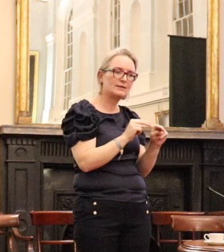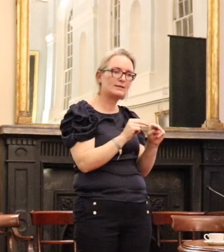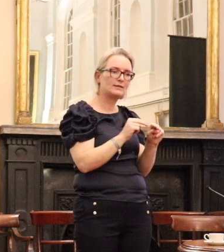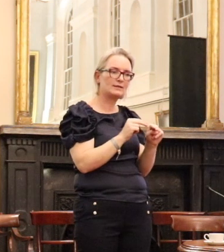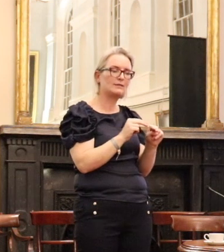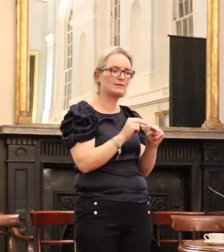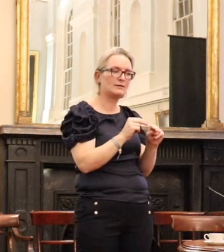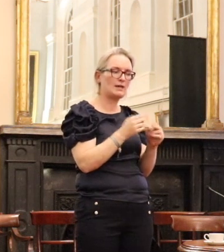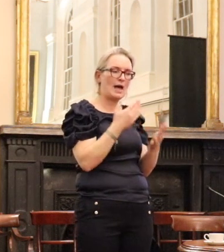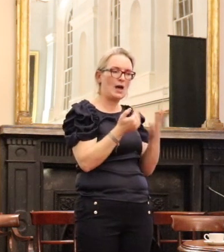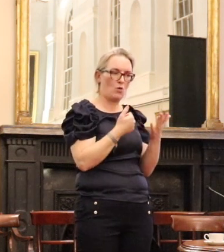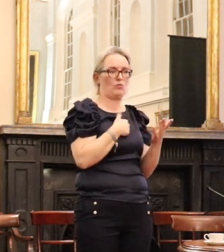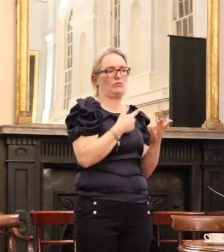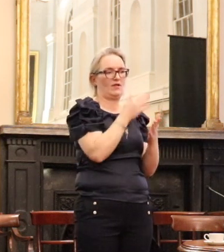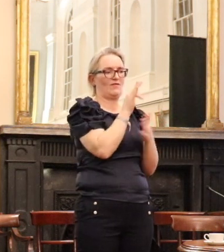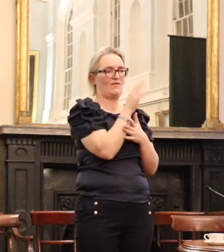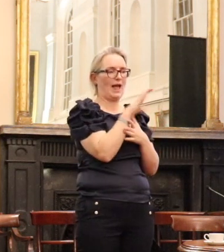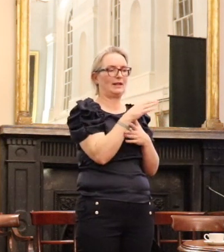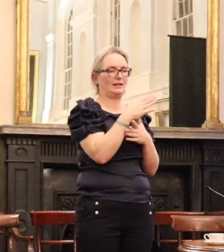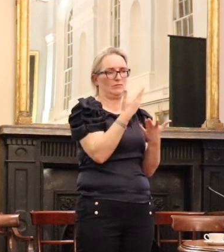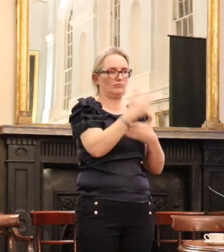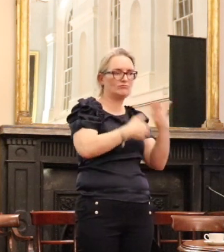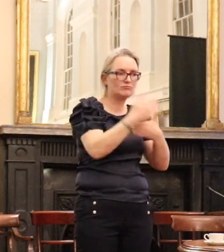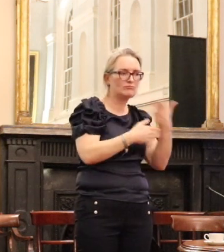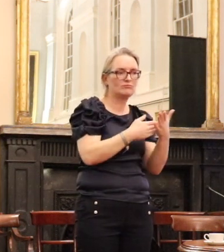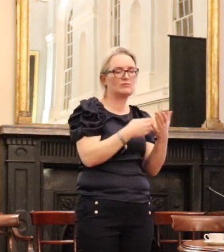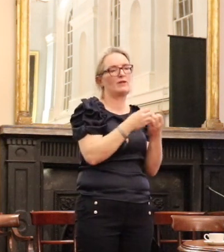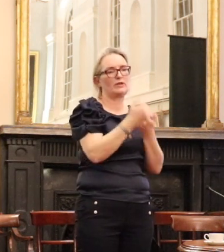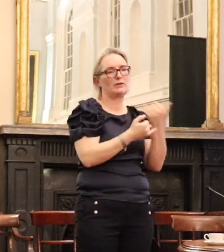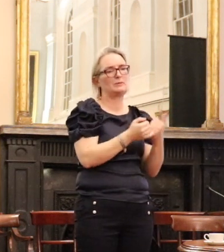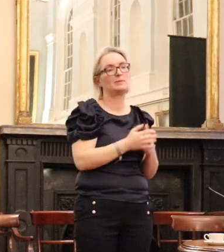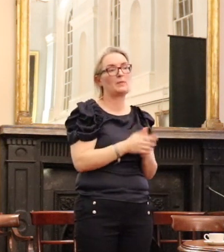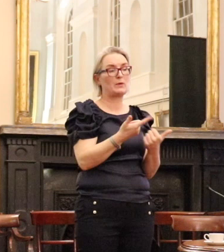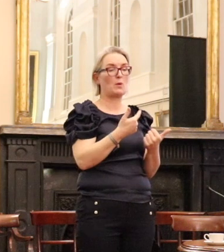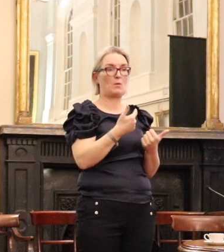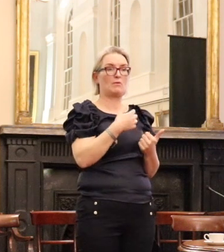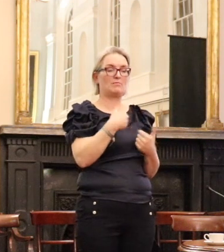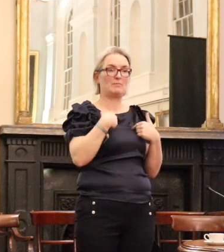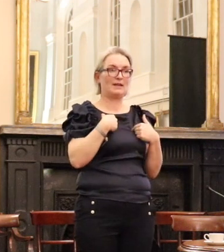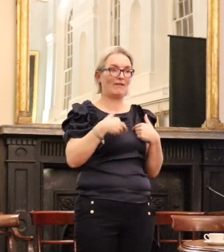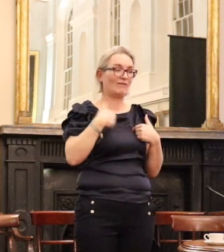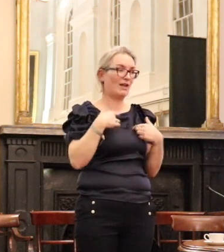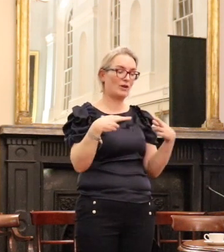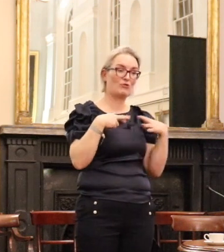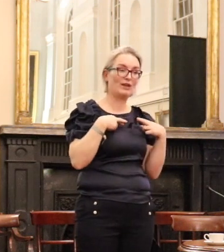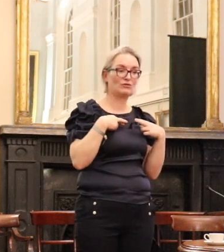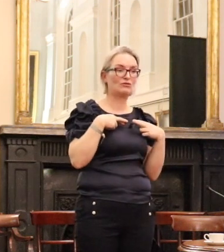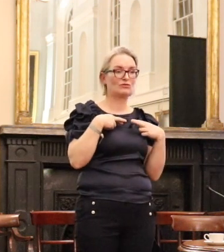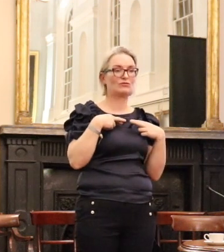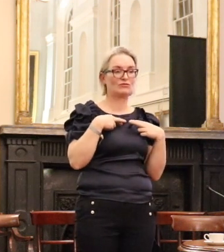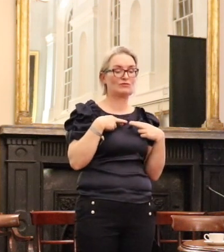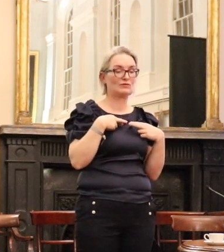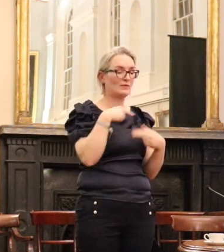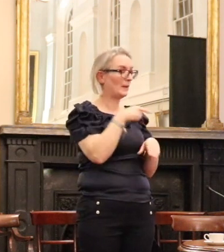actually performing according to its stated aims and goals. And I am very proud to say that that